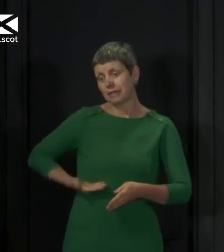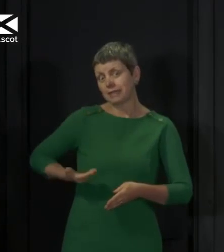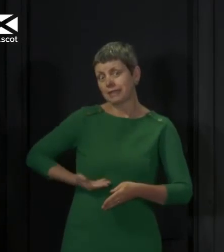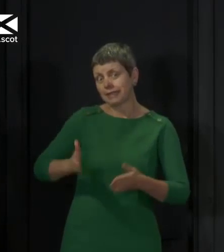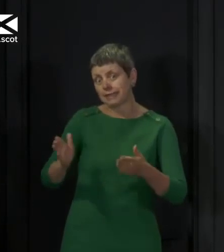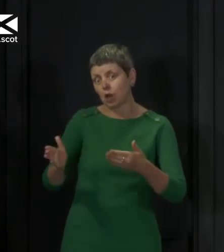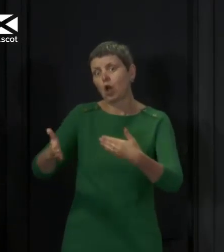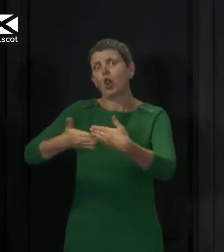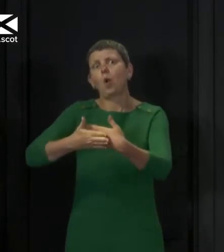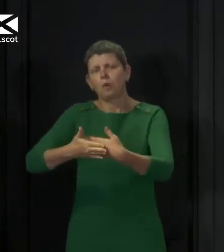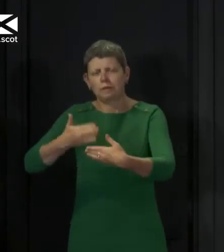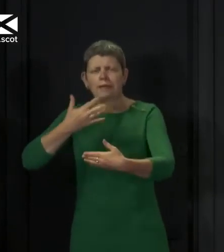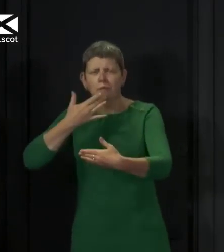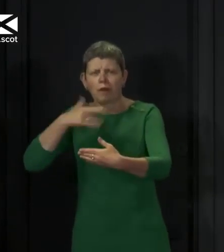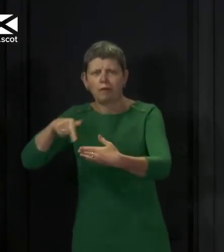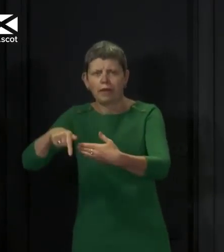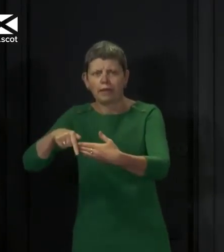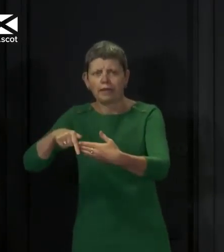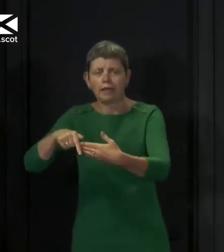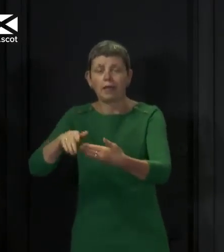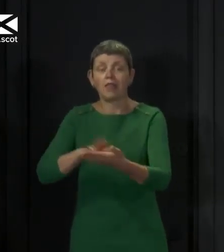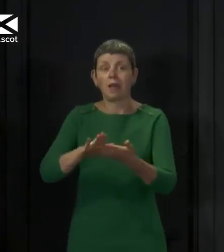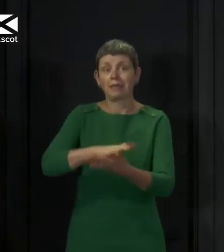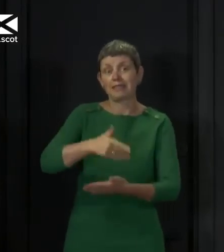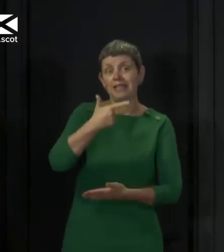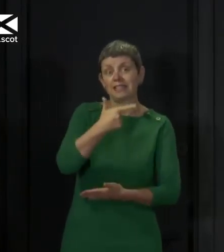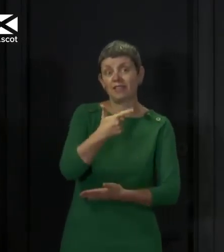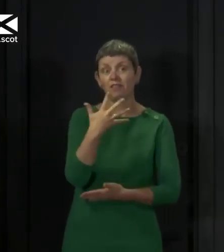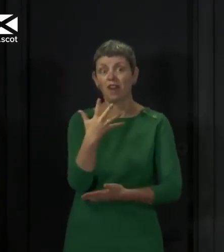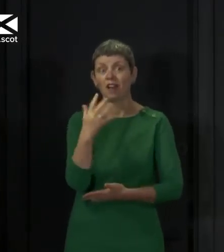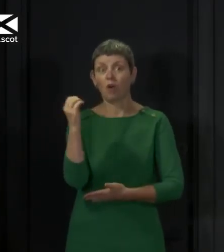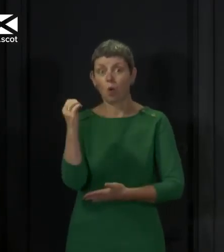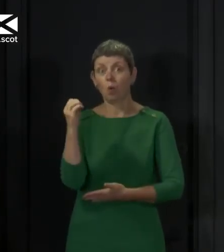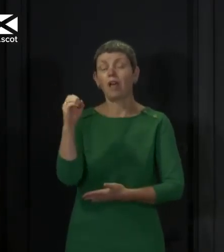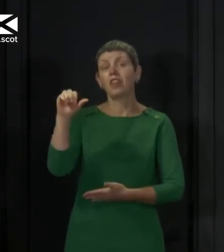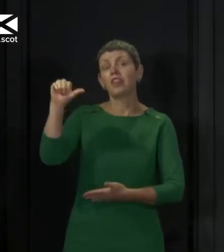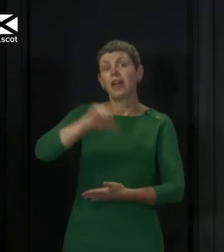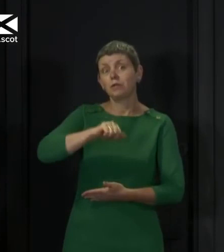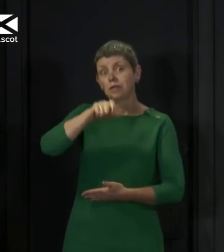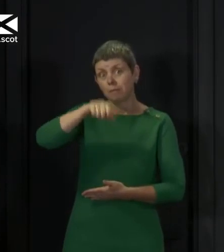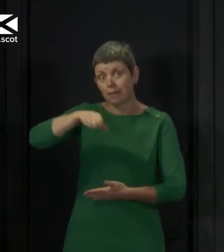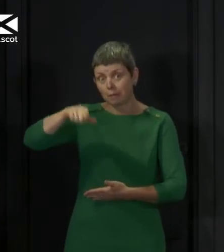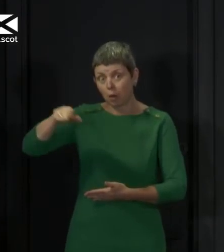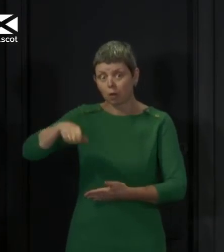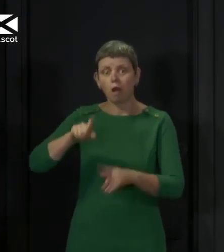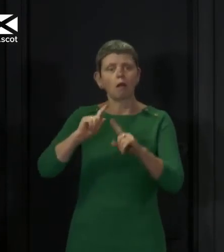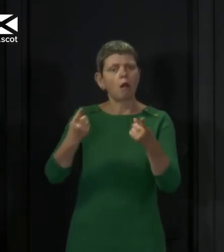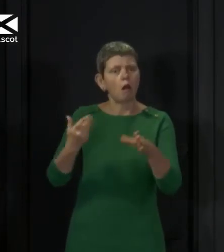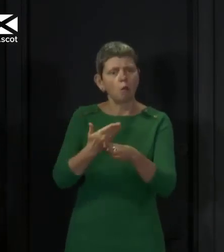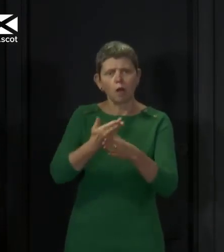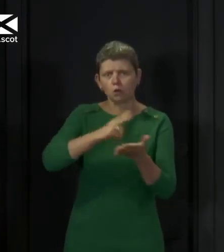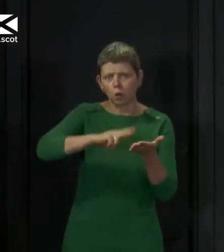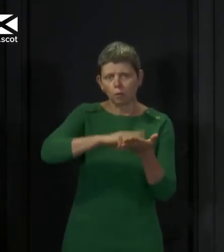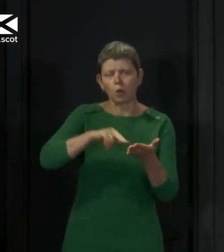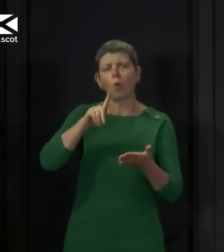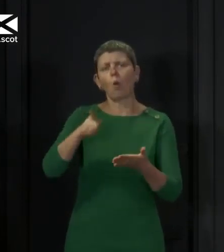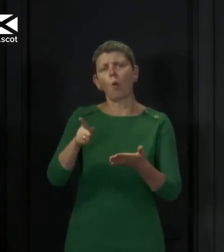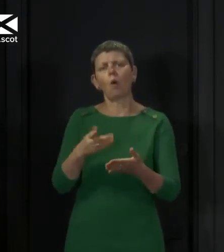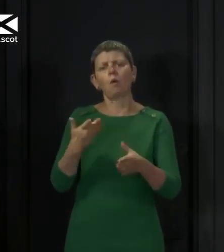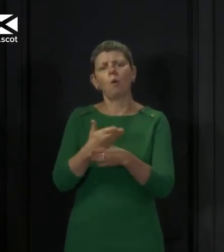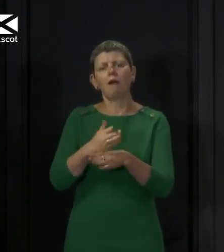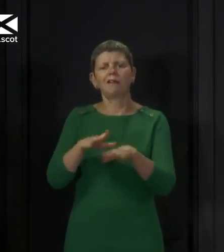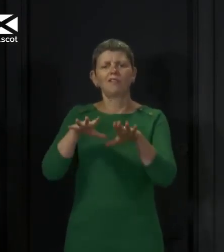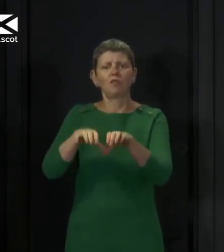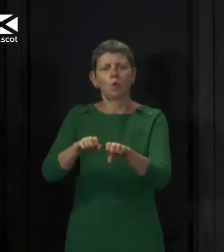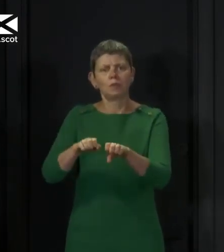contributed to more than 750,000 people being furloughed or unable to work as normal. The report also shows that